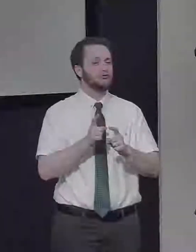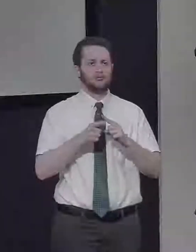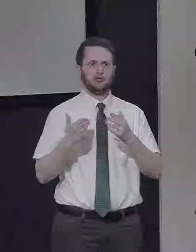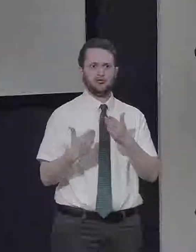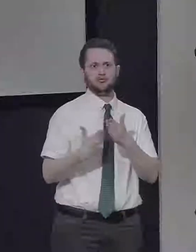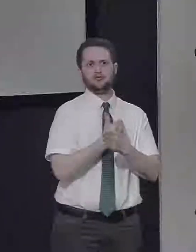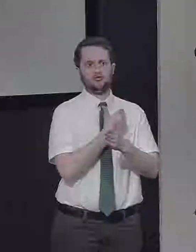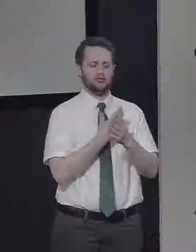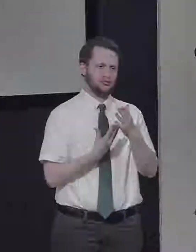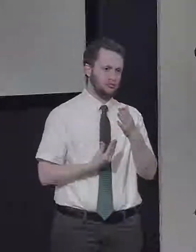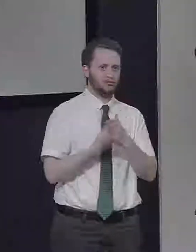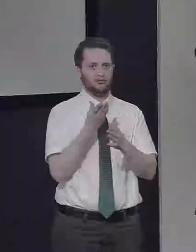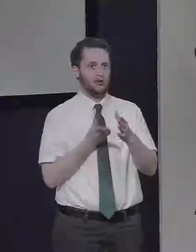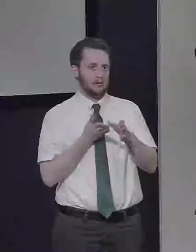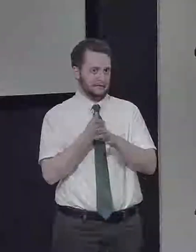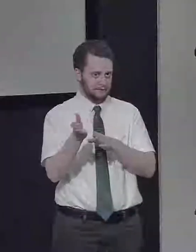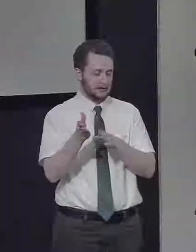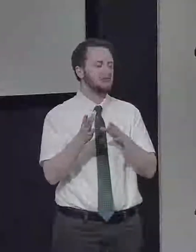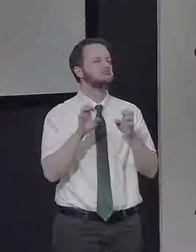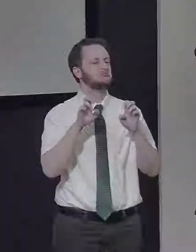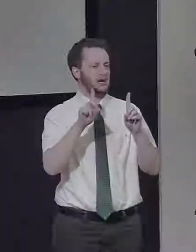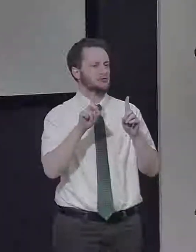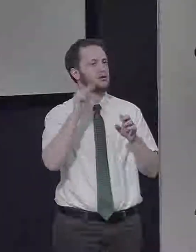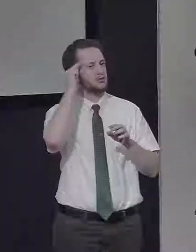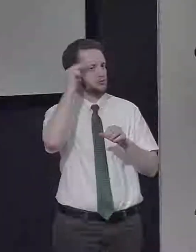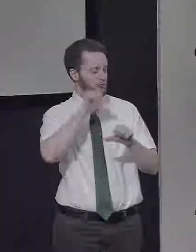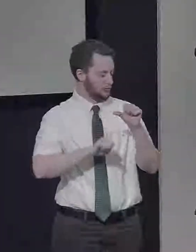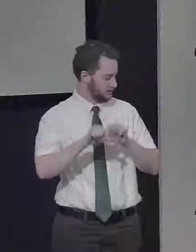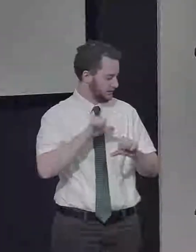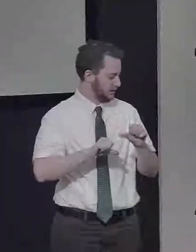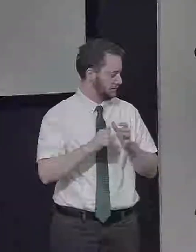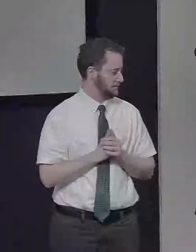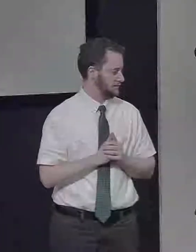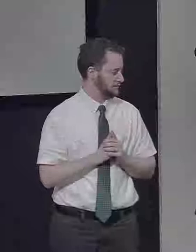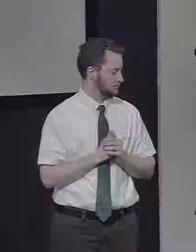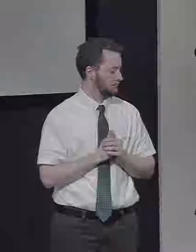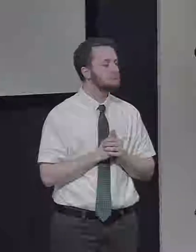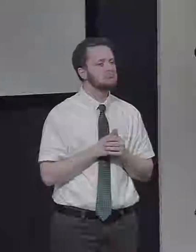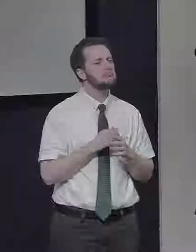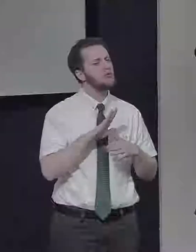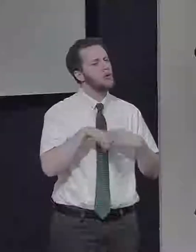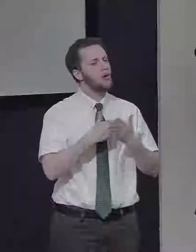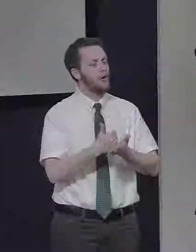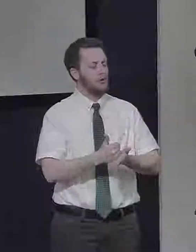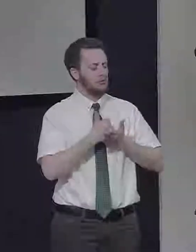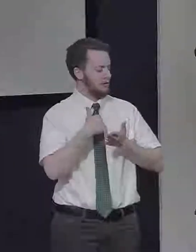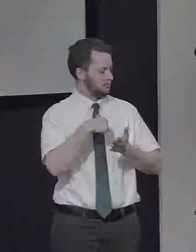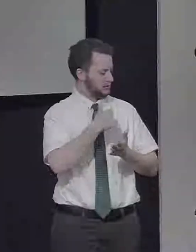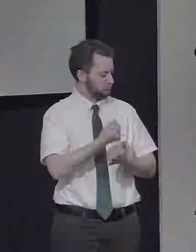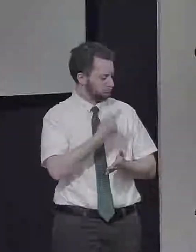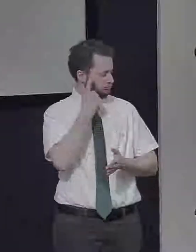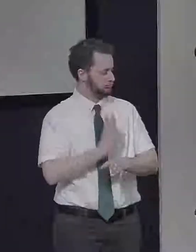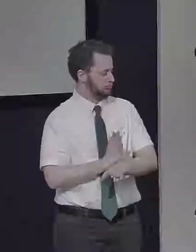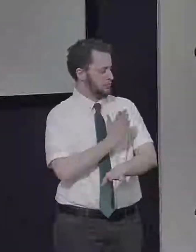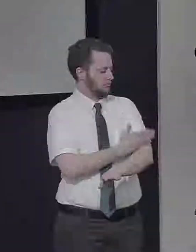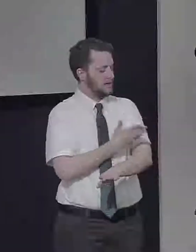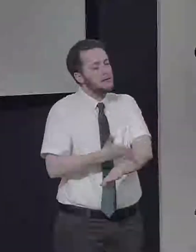fields in between contribute to the new and growing field of educational neuroscience. They increase our